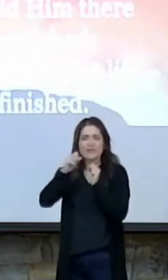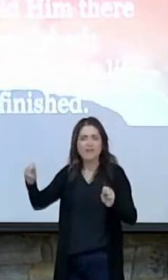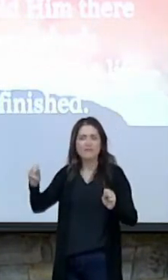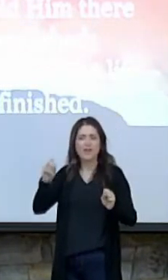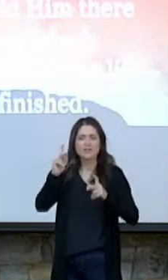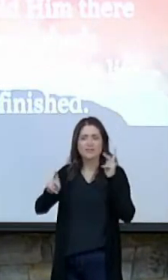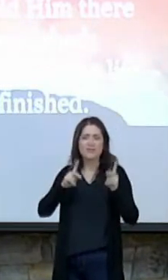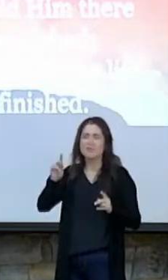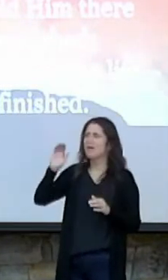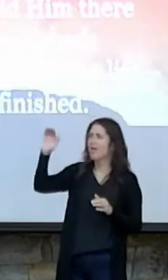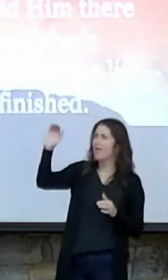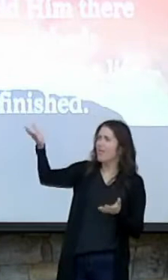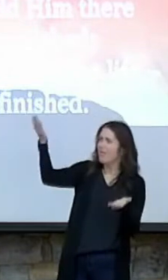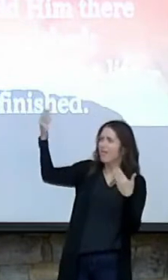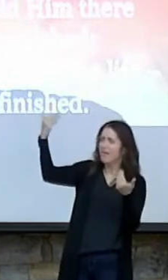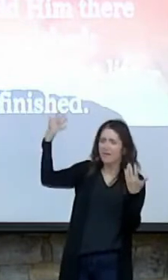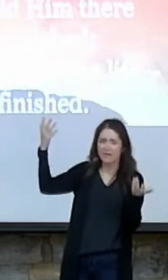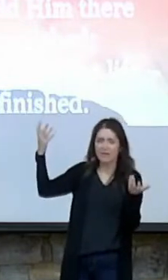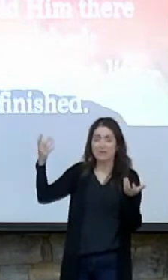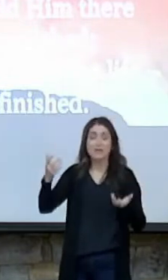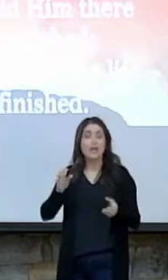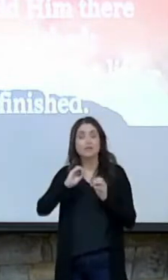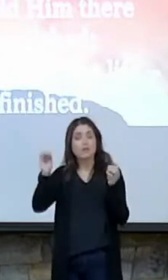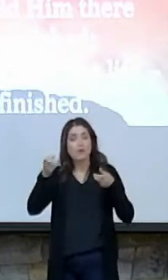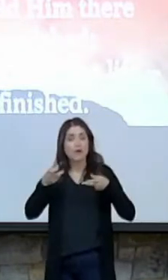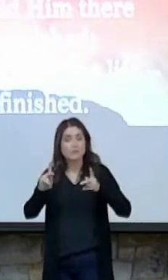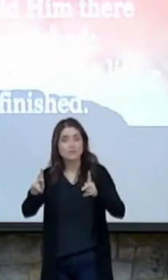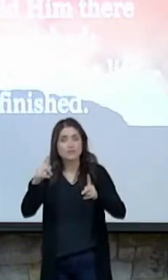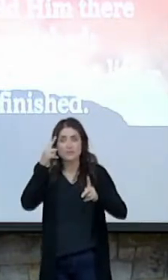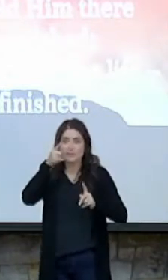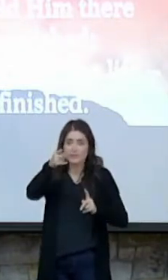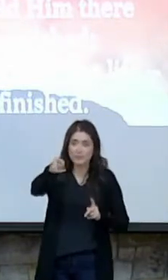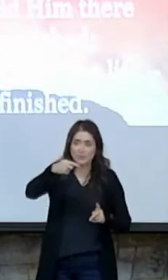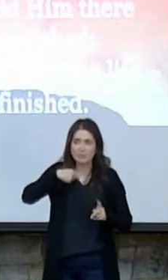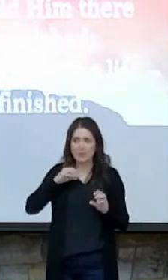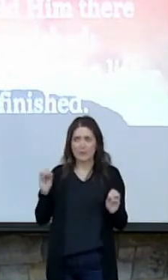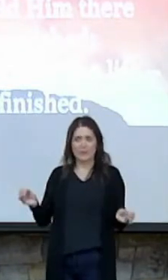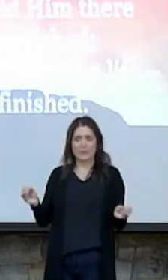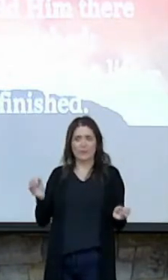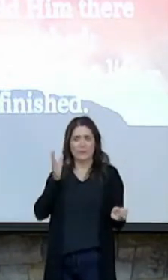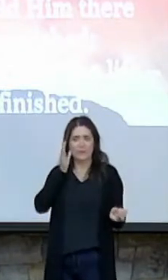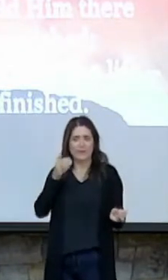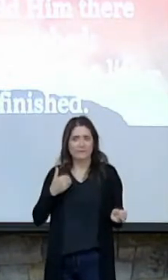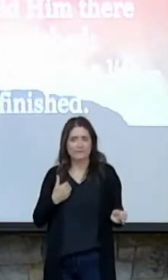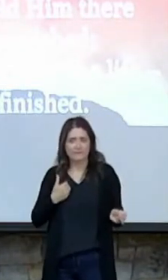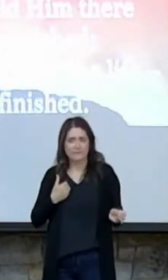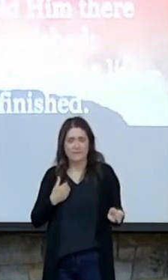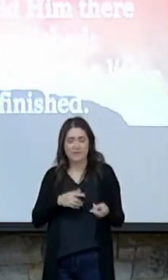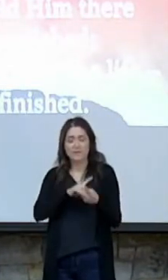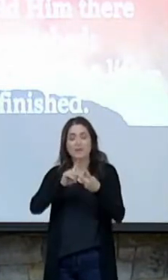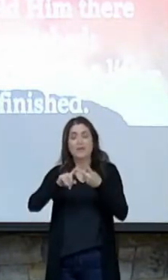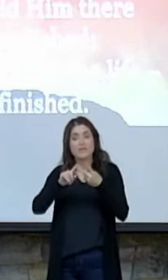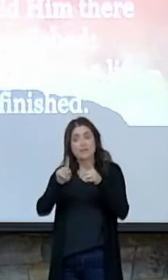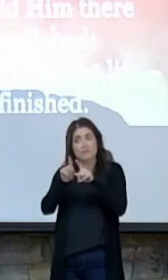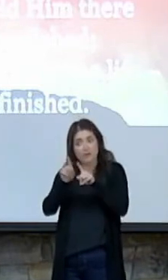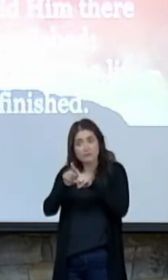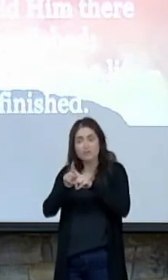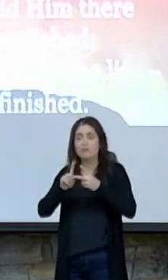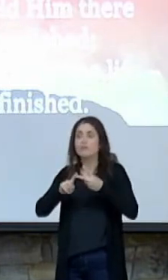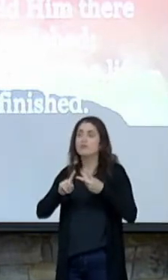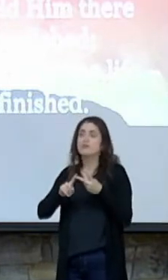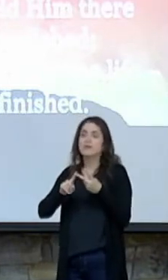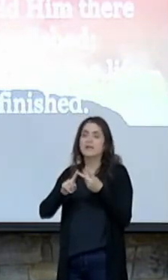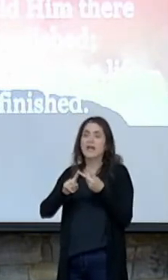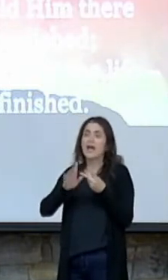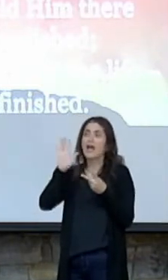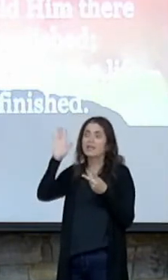that at him. And there would have been no opportunity for you and me. There's also an irony in the fact that as he would